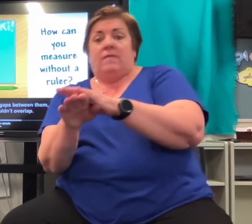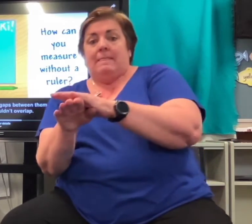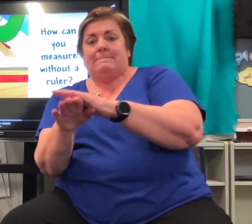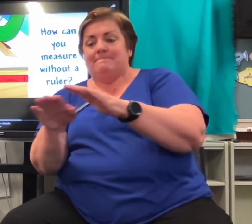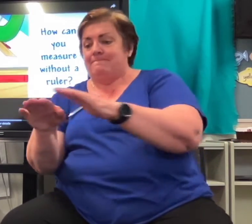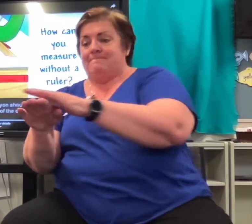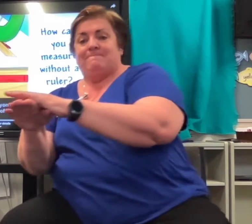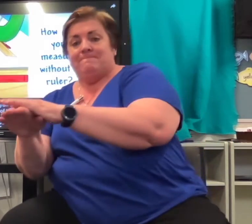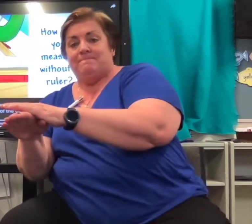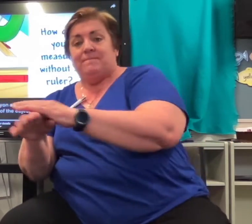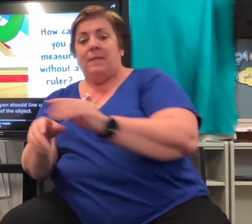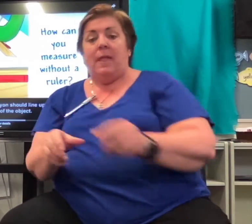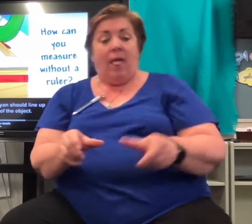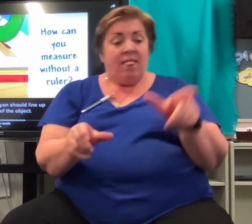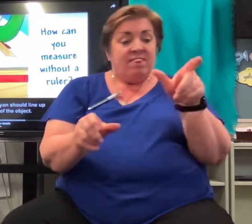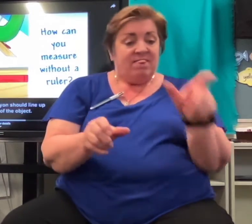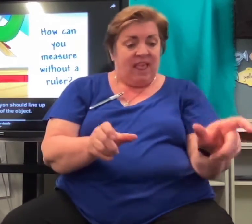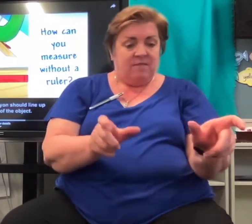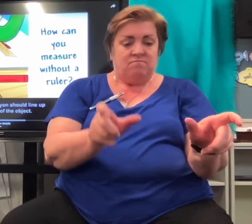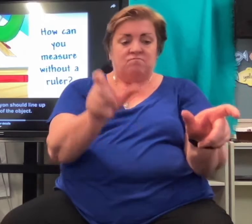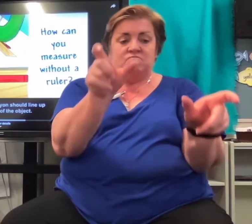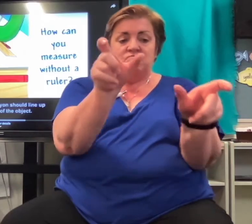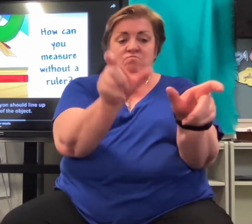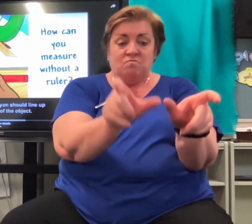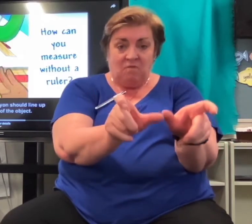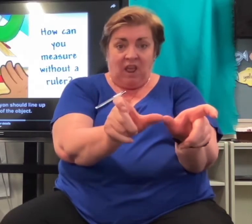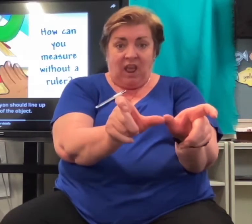The end of the crayon should line up with the end of the object.